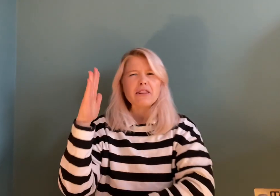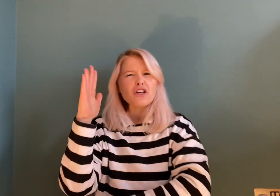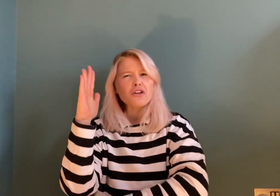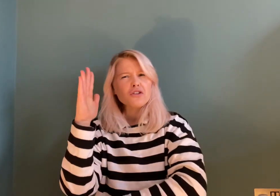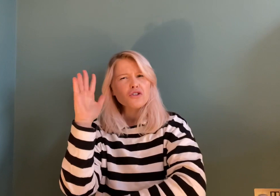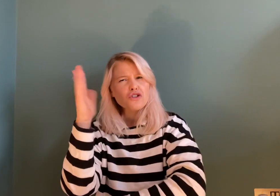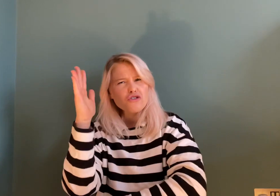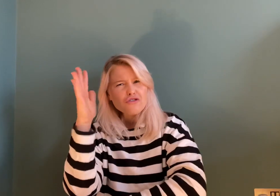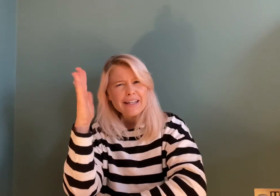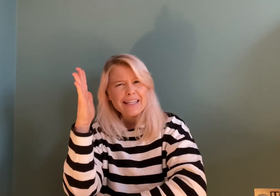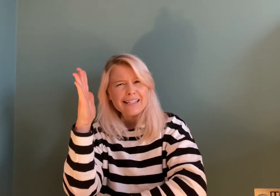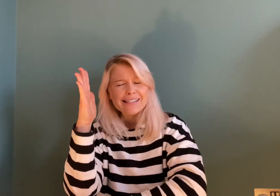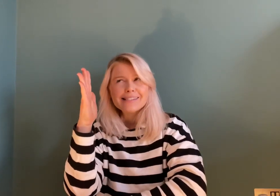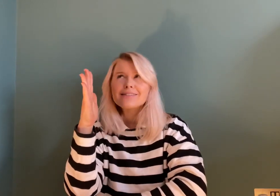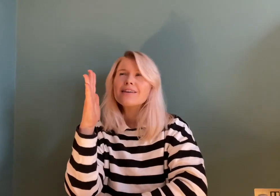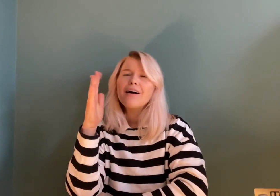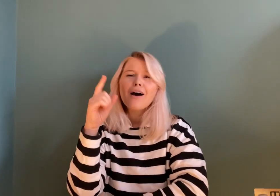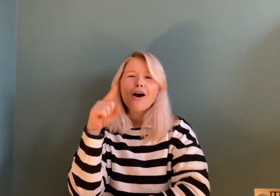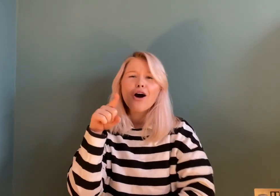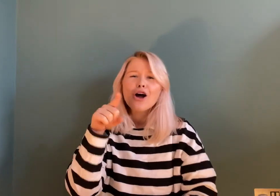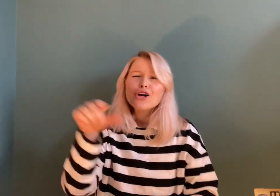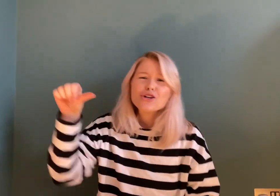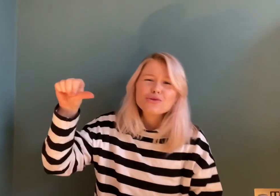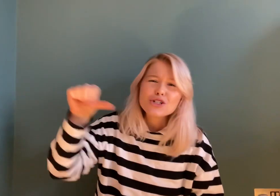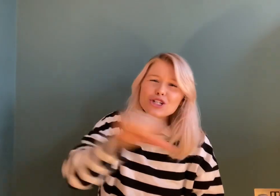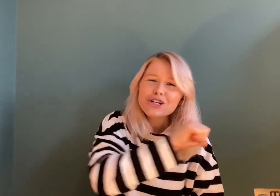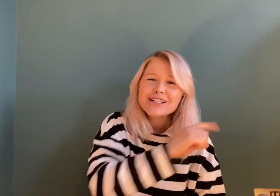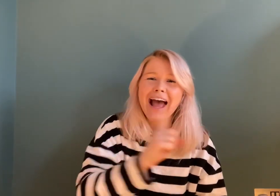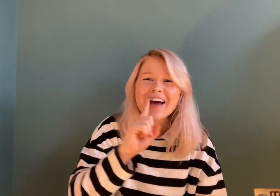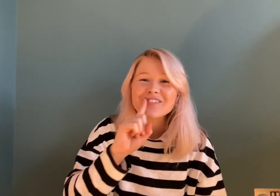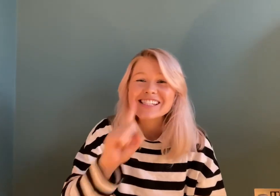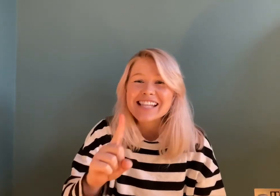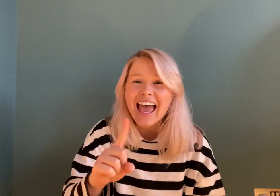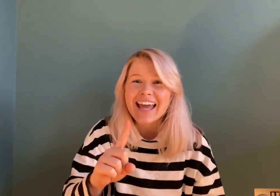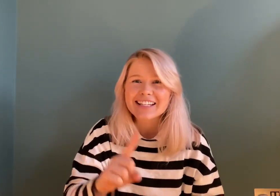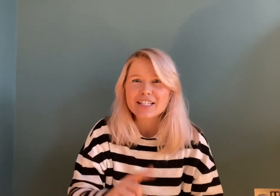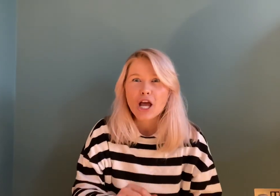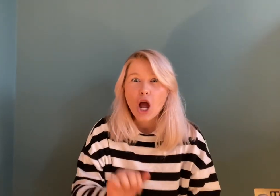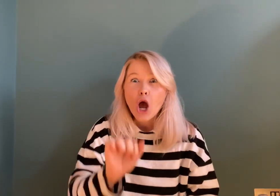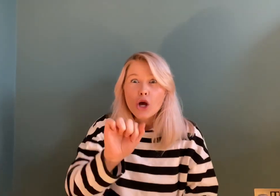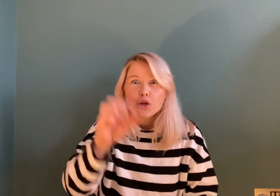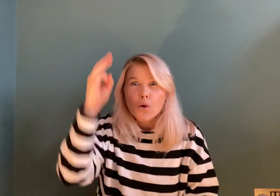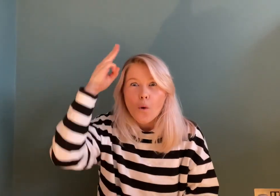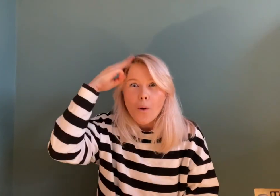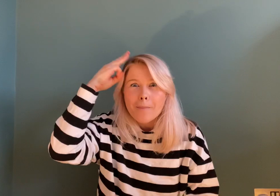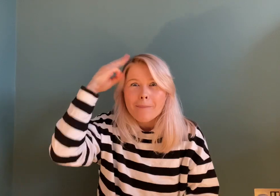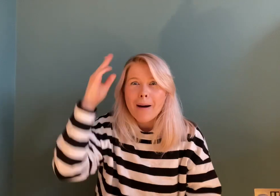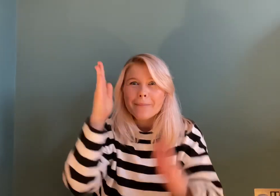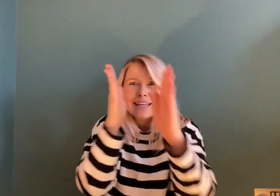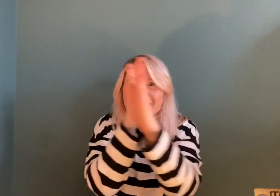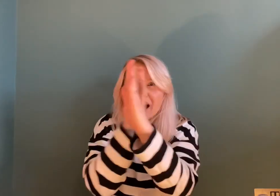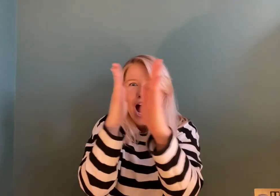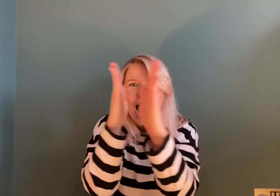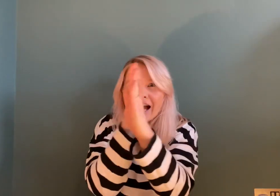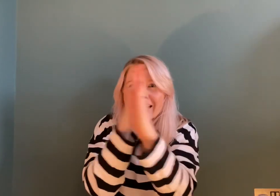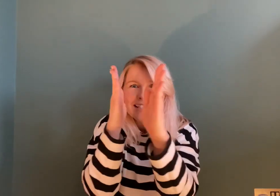the trees. You should have said, your mummy's hiding